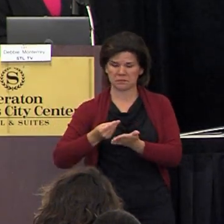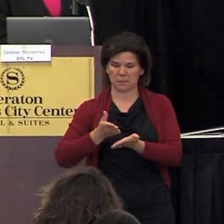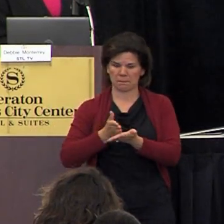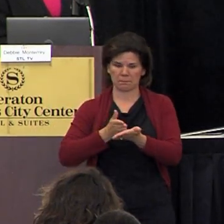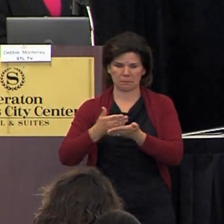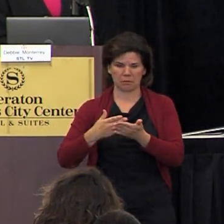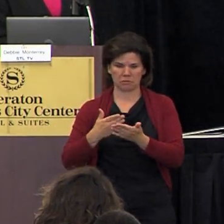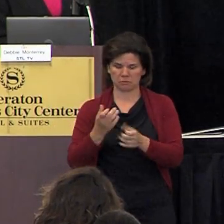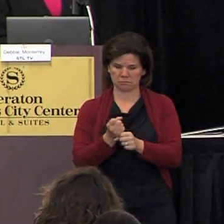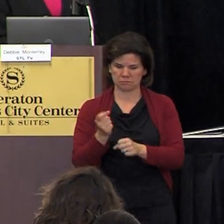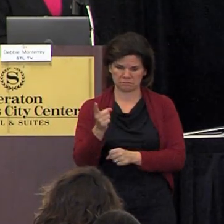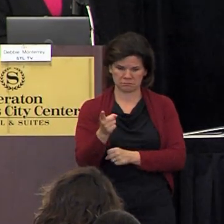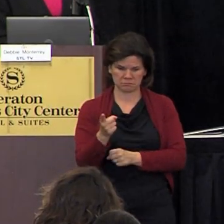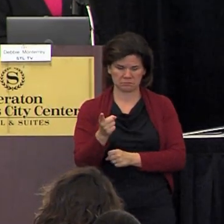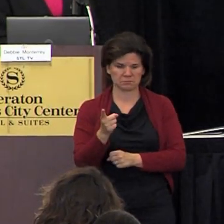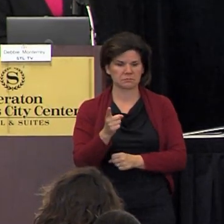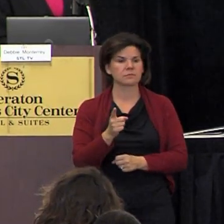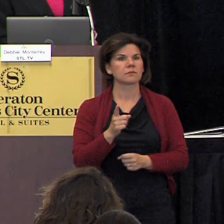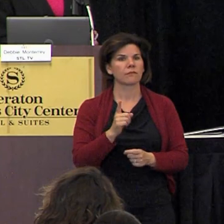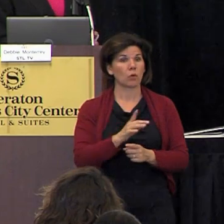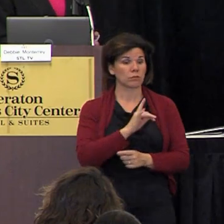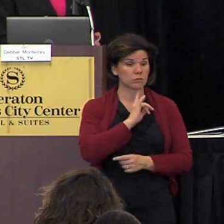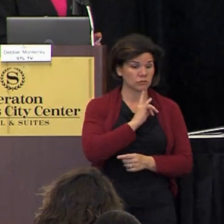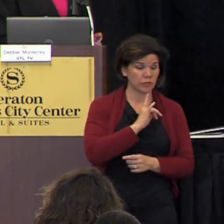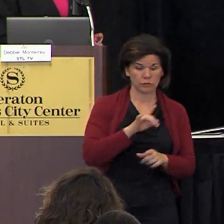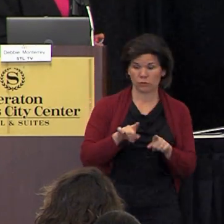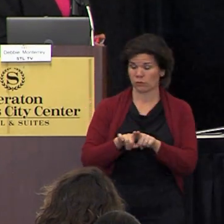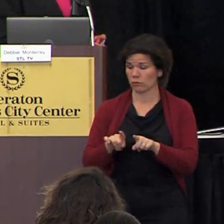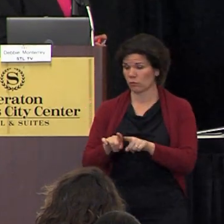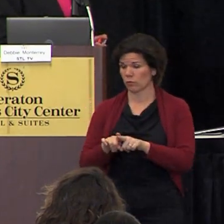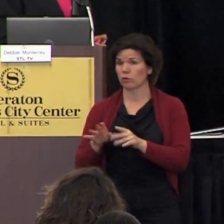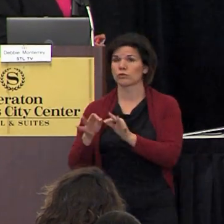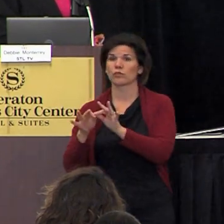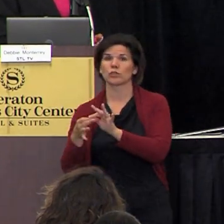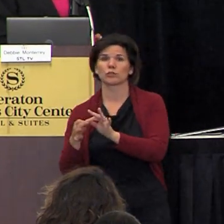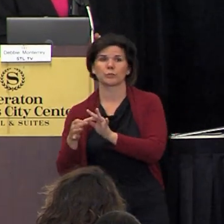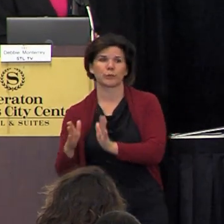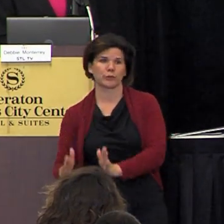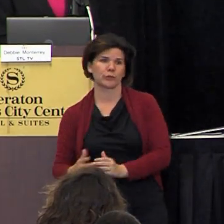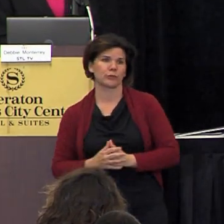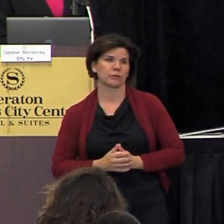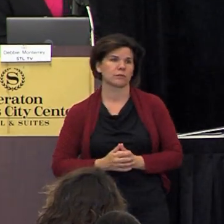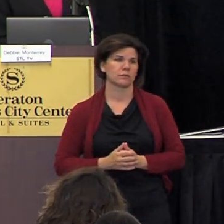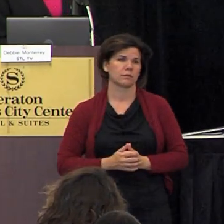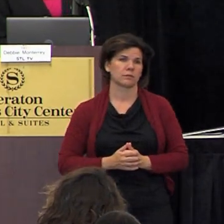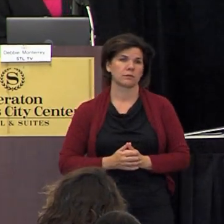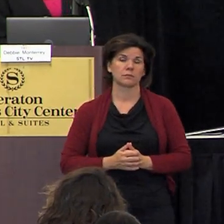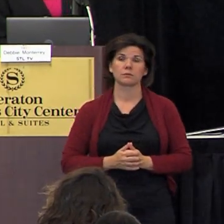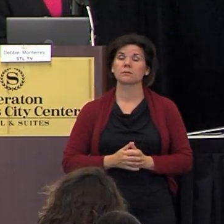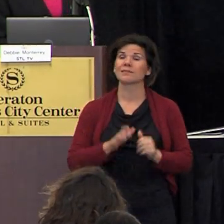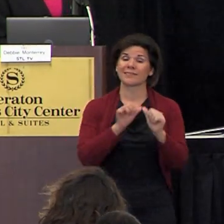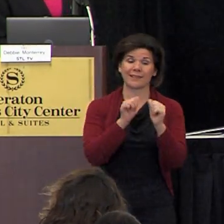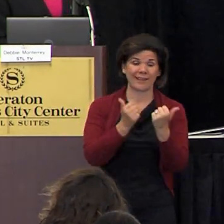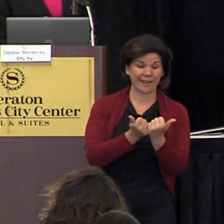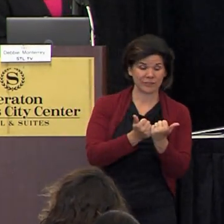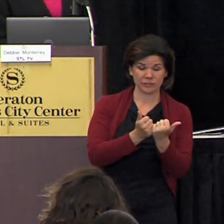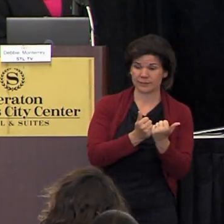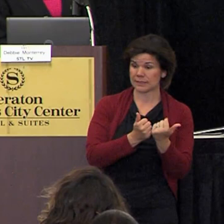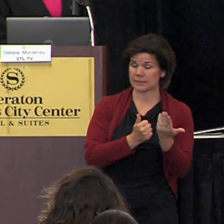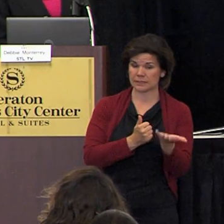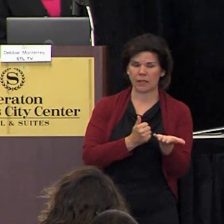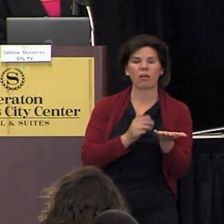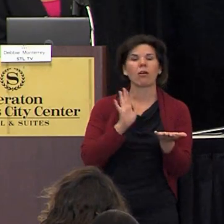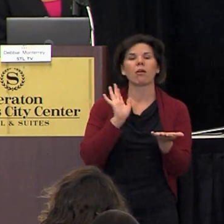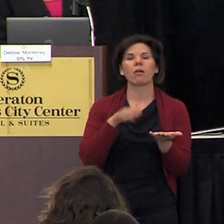next year and they budgeted for janitor also budgeted for interpreters if the agencies did not pretend